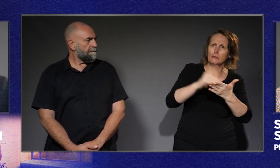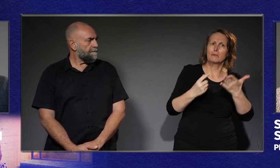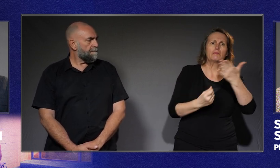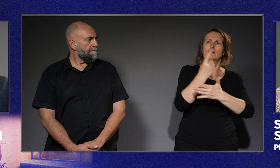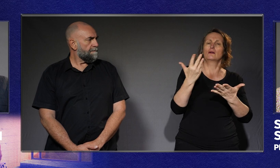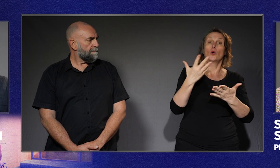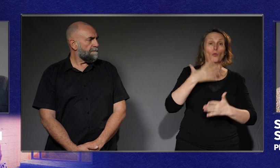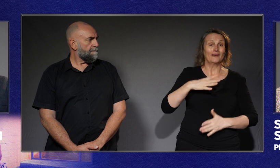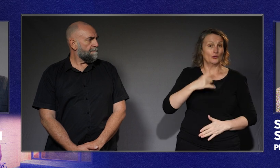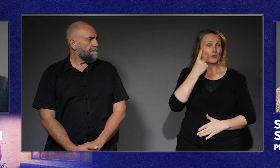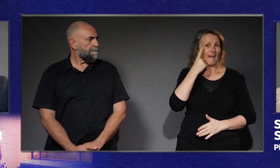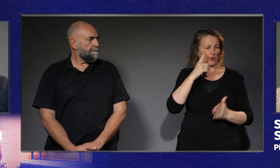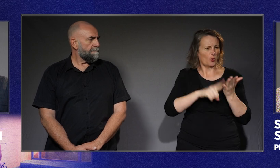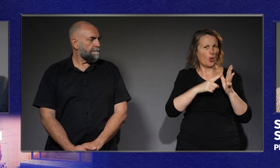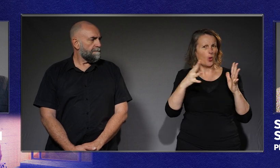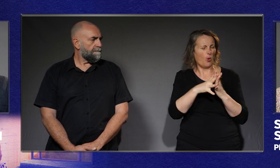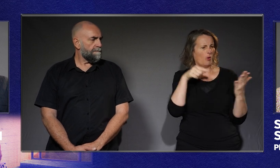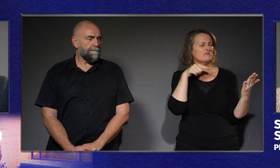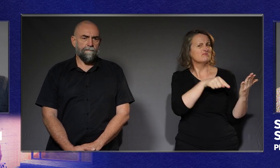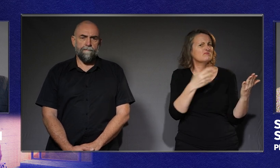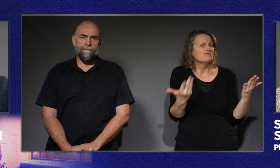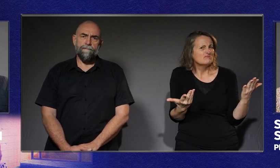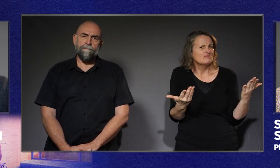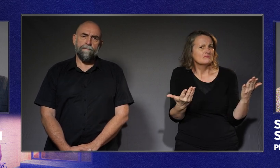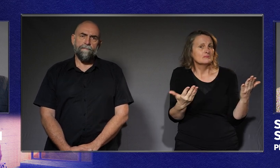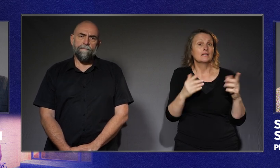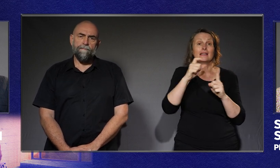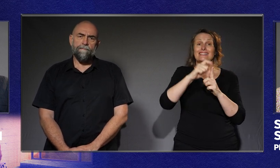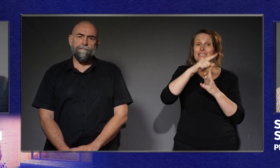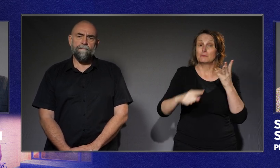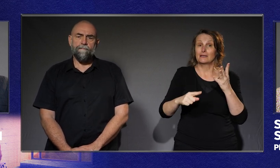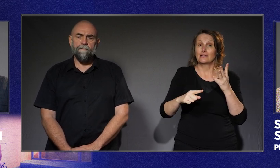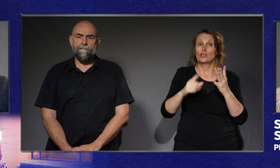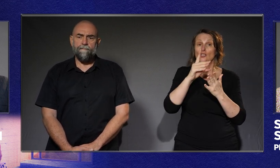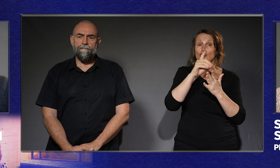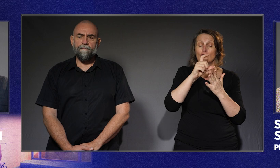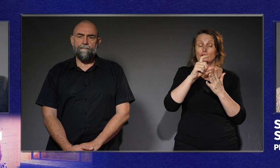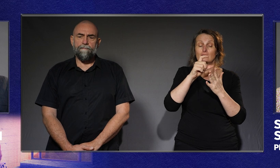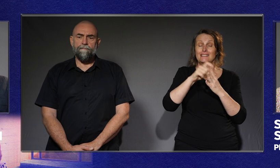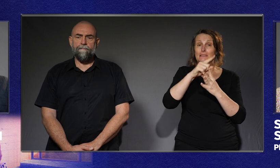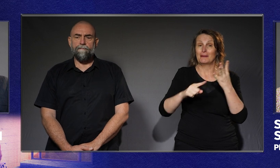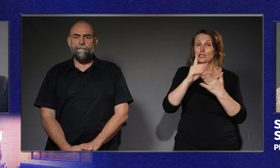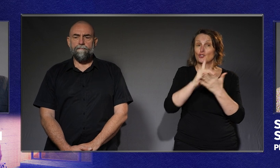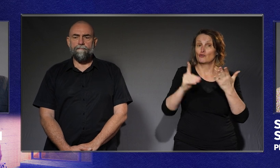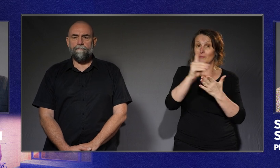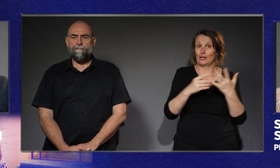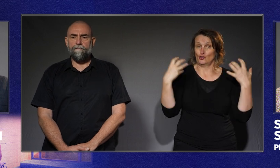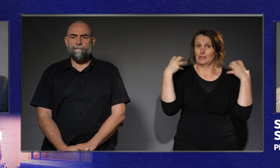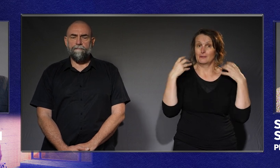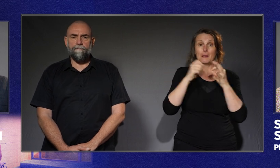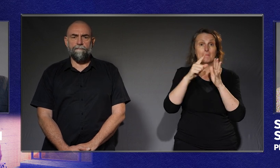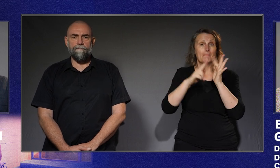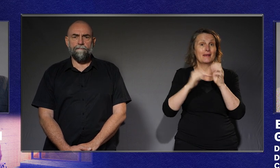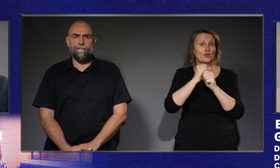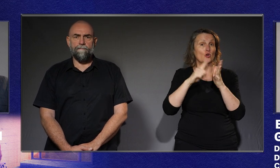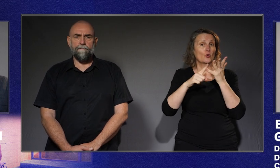take a look at the laws? Disability Discrimination Commissioner Ben Gauntlet thinks it's time to act on this.